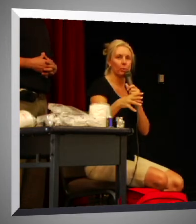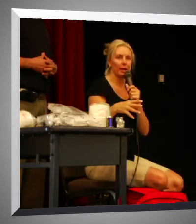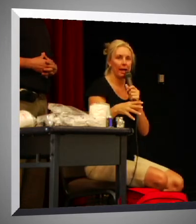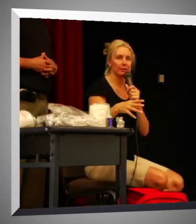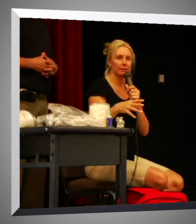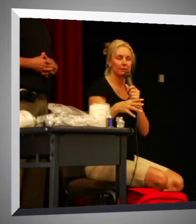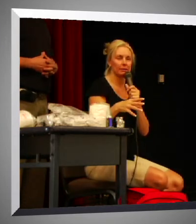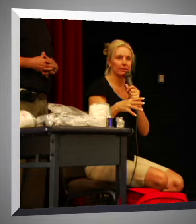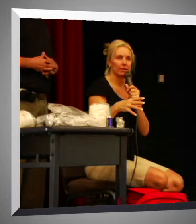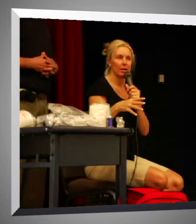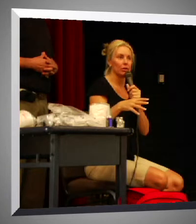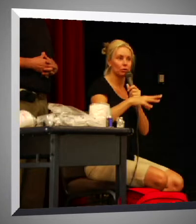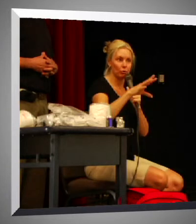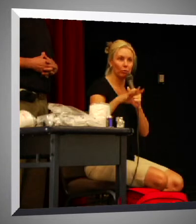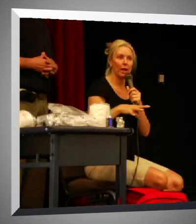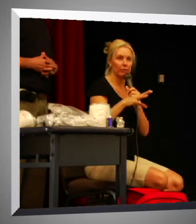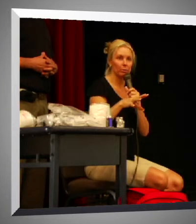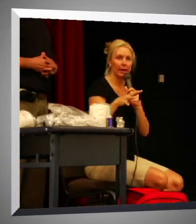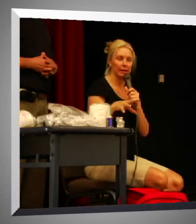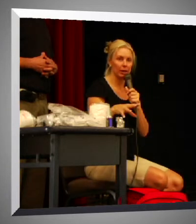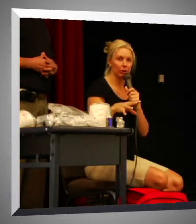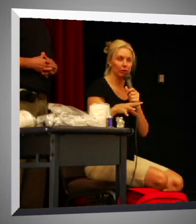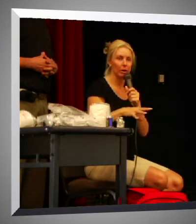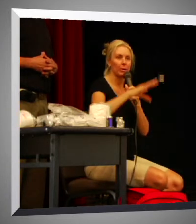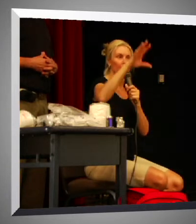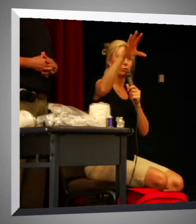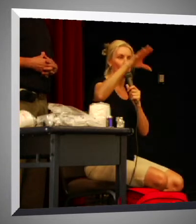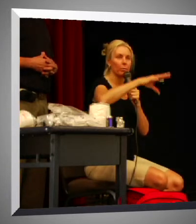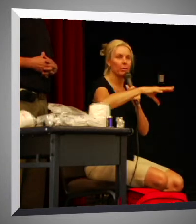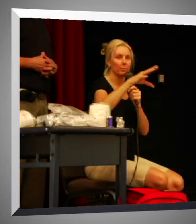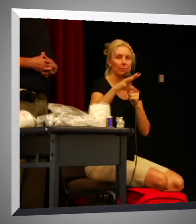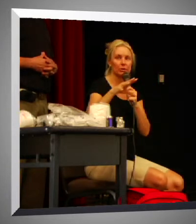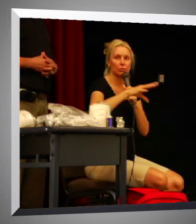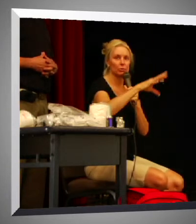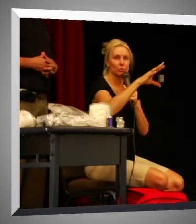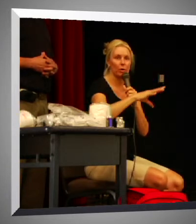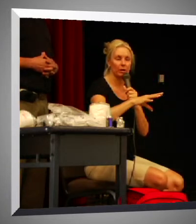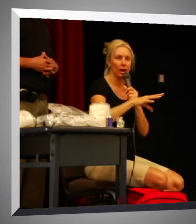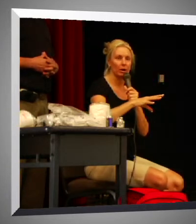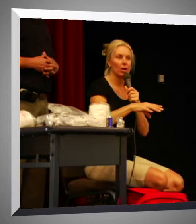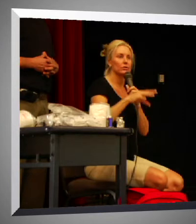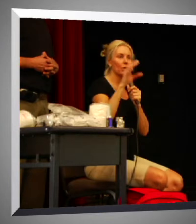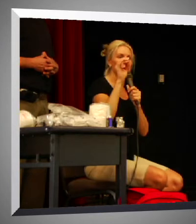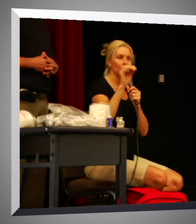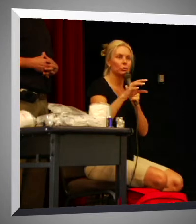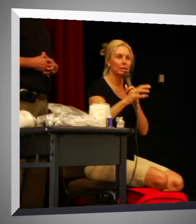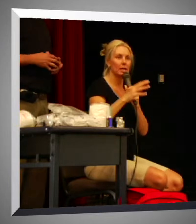your plan? The school will have a plan here, but I don't know about the public schools and whatnot. So you need to